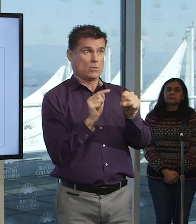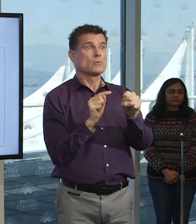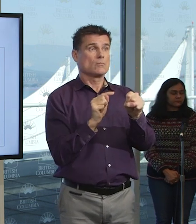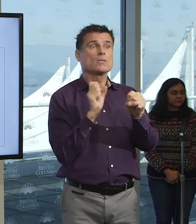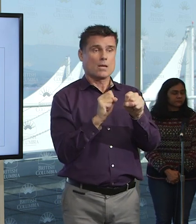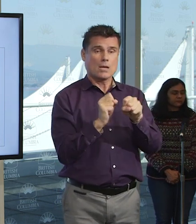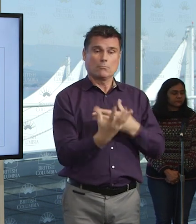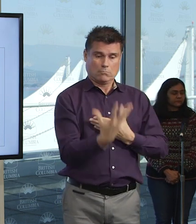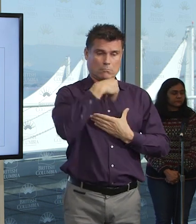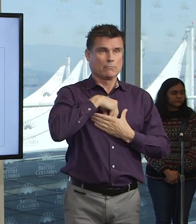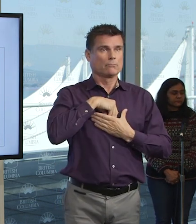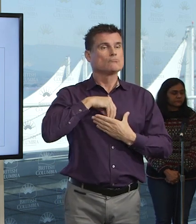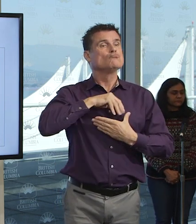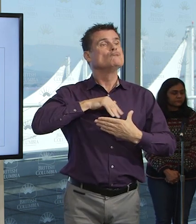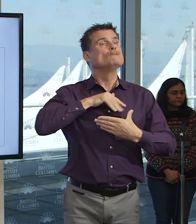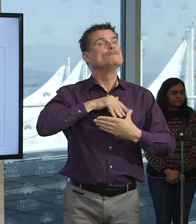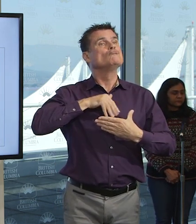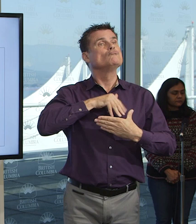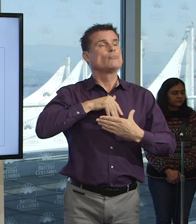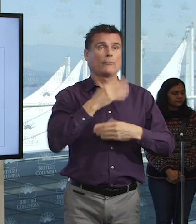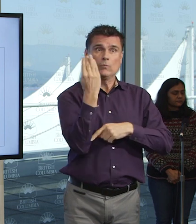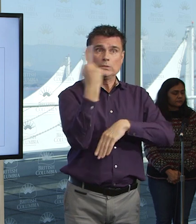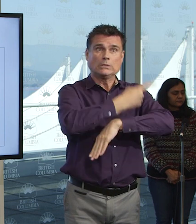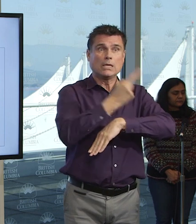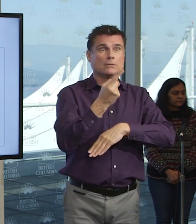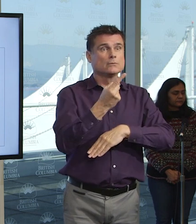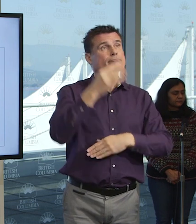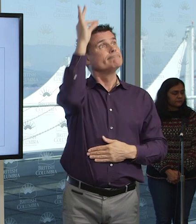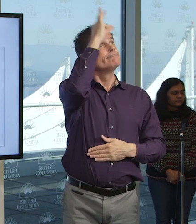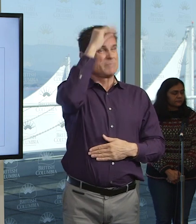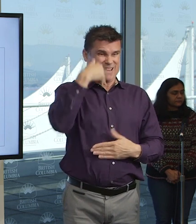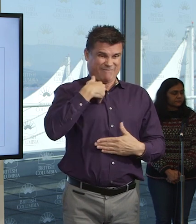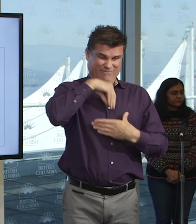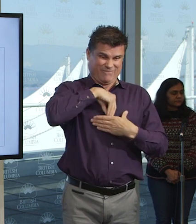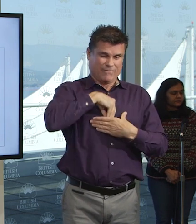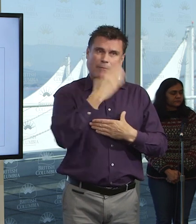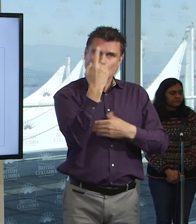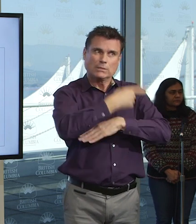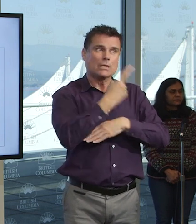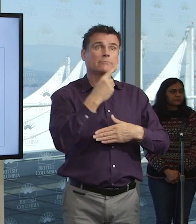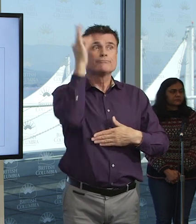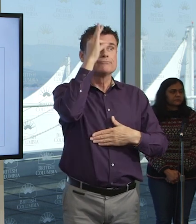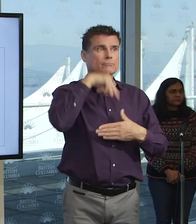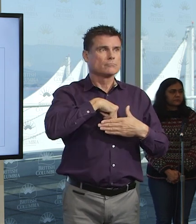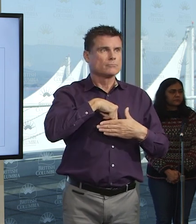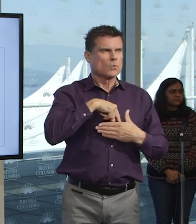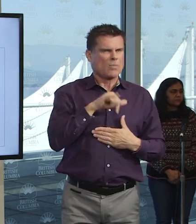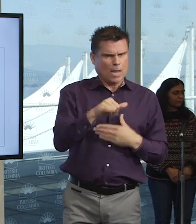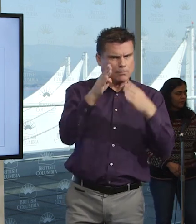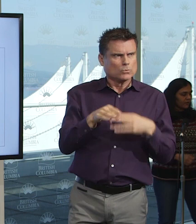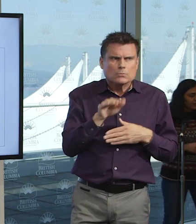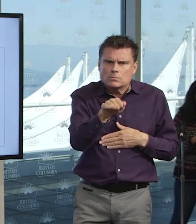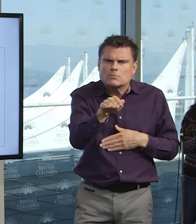meticulously track everywhere that they had been in those 14 days and determine if there are other people that were exposed. And we